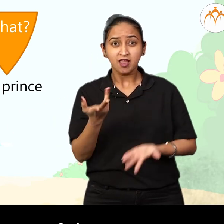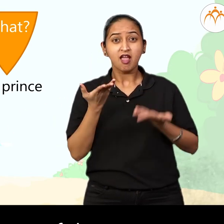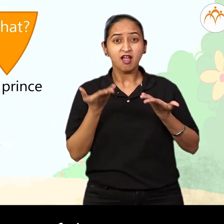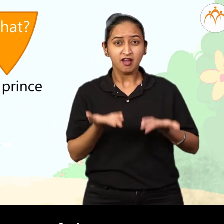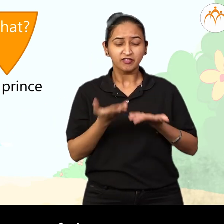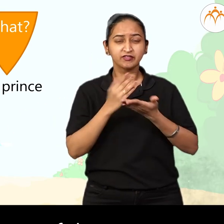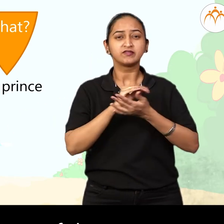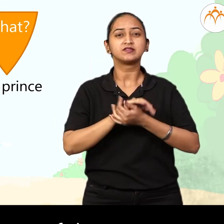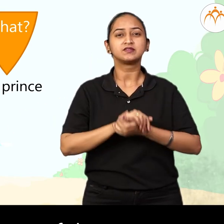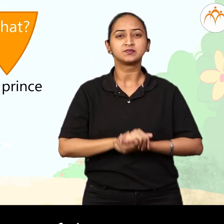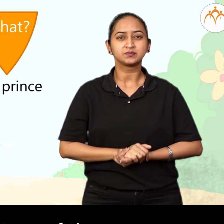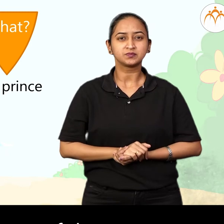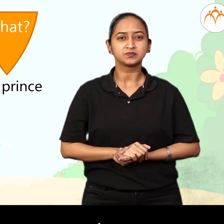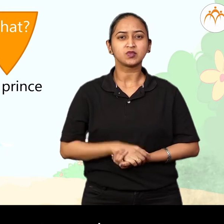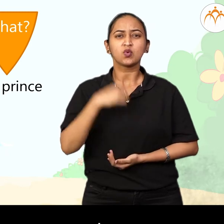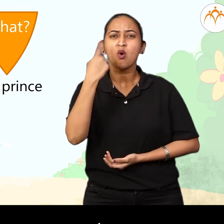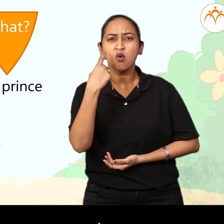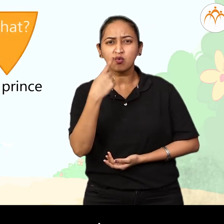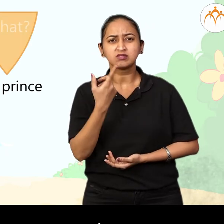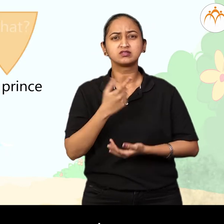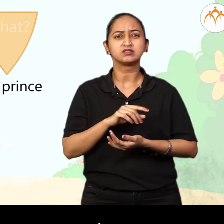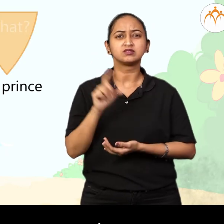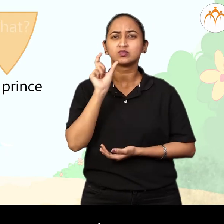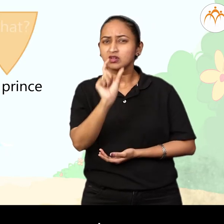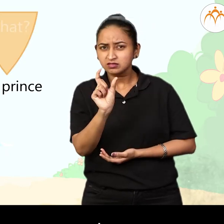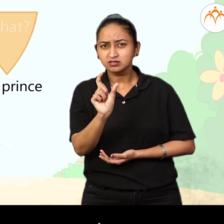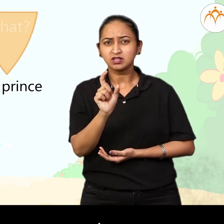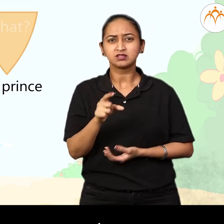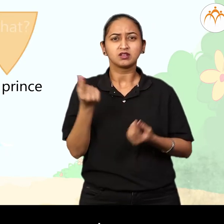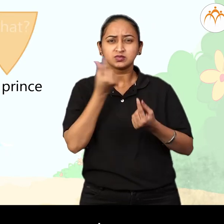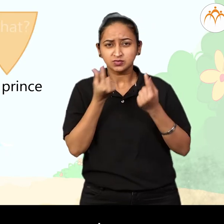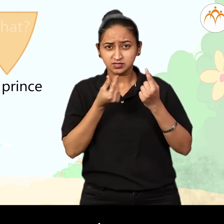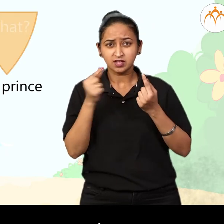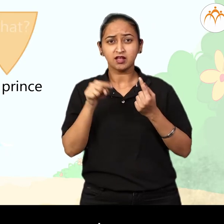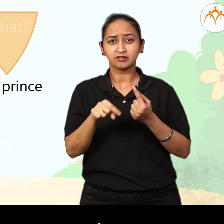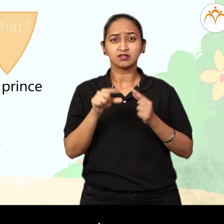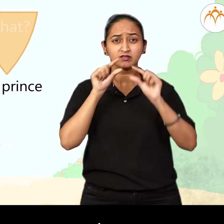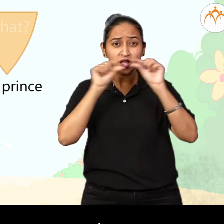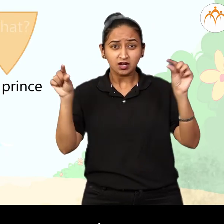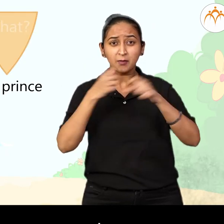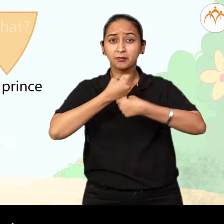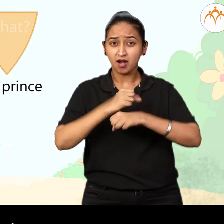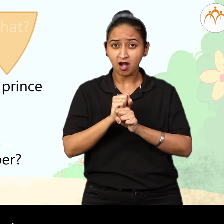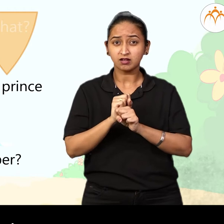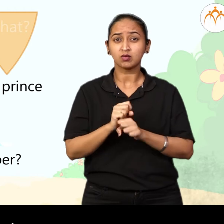the creeper. Use the word who to construct the sentence. Answer